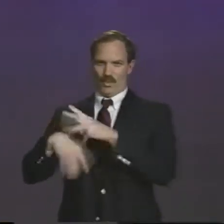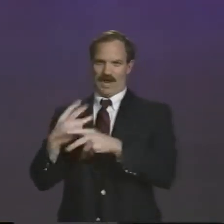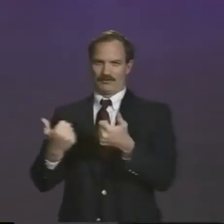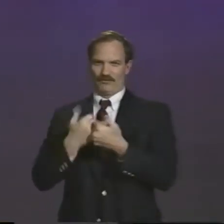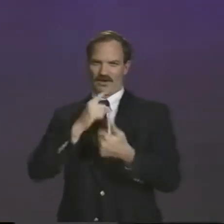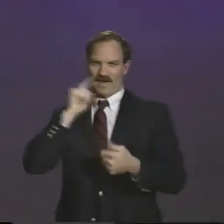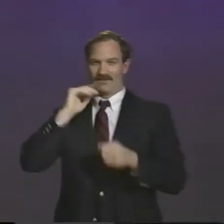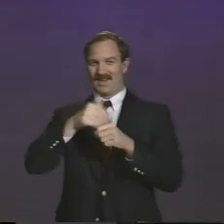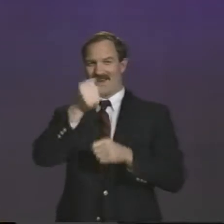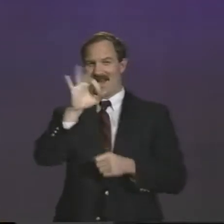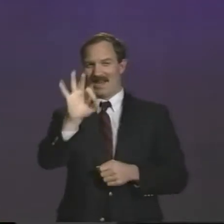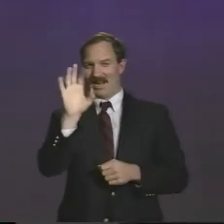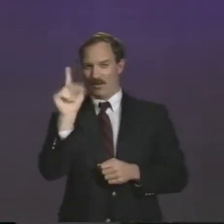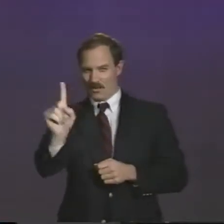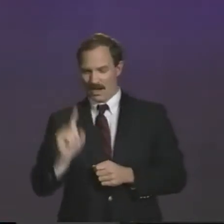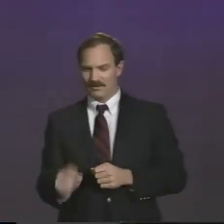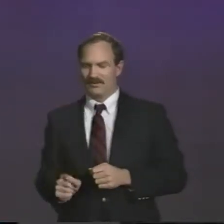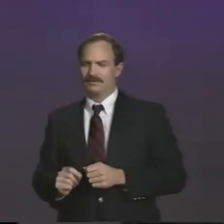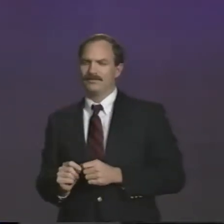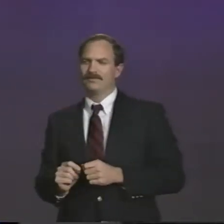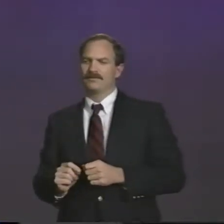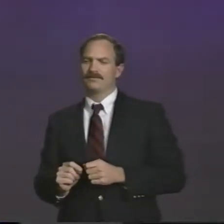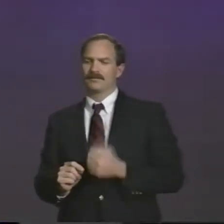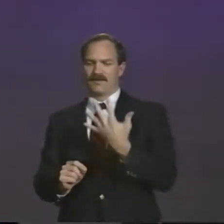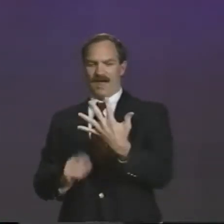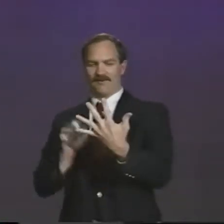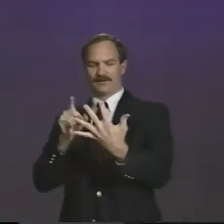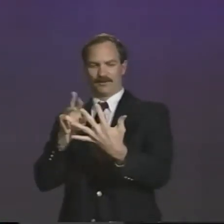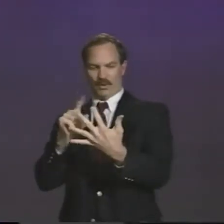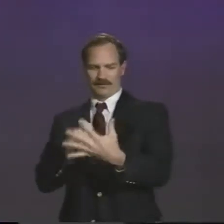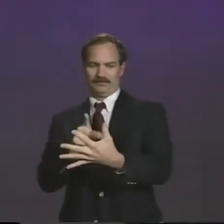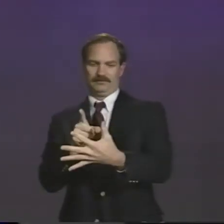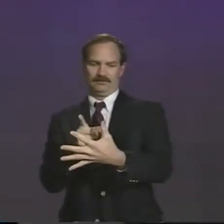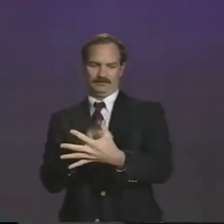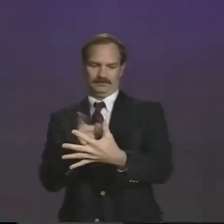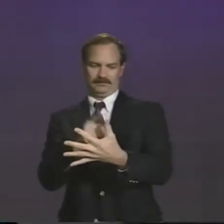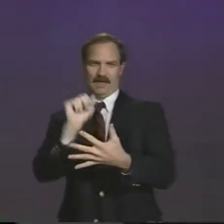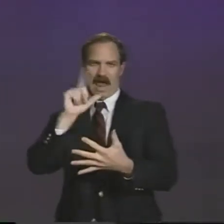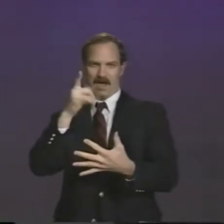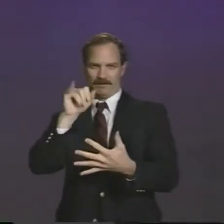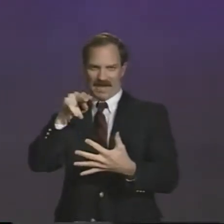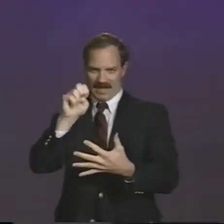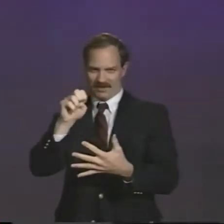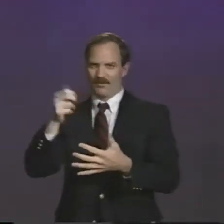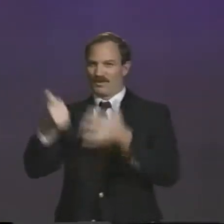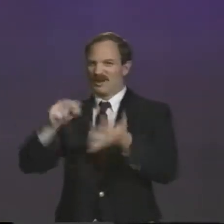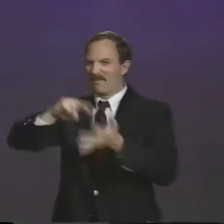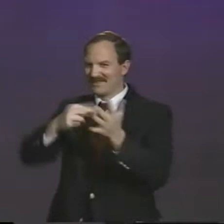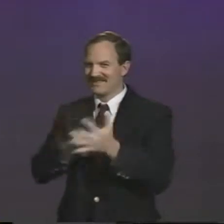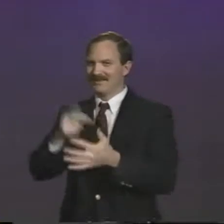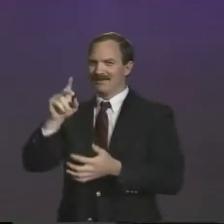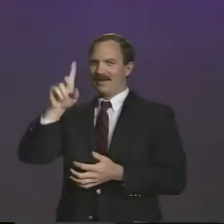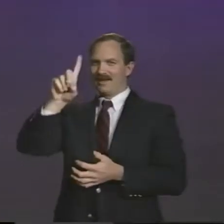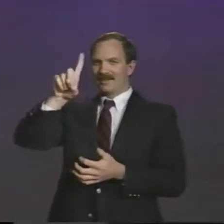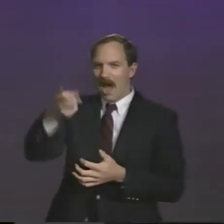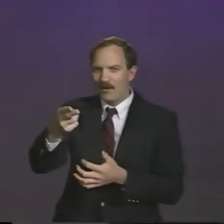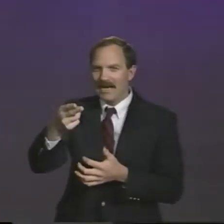coming up for the World Games for the Deaf in Canada for 1991. The sports are the Alpine, which